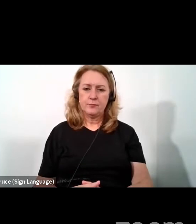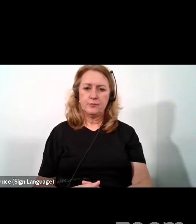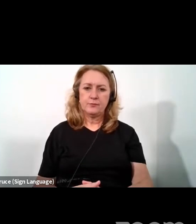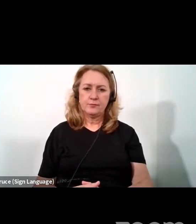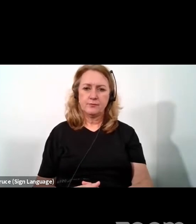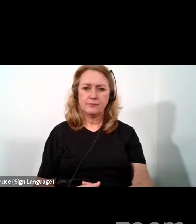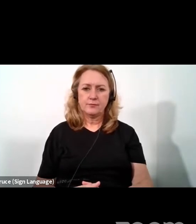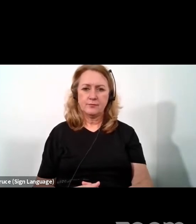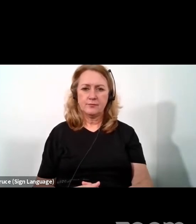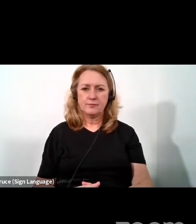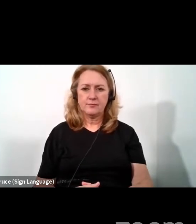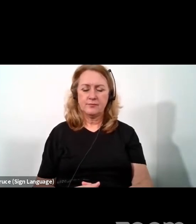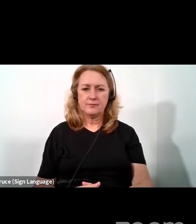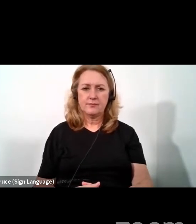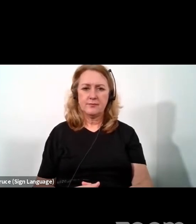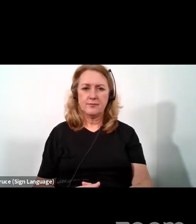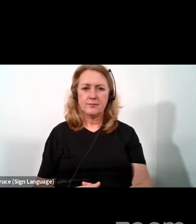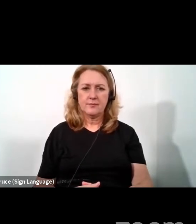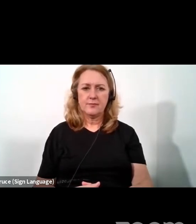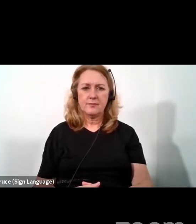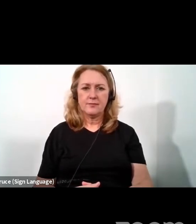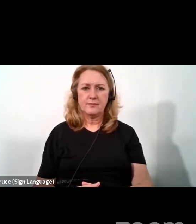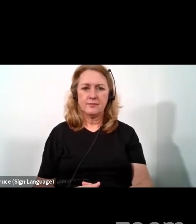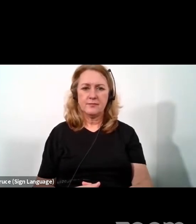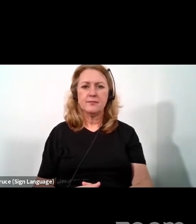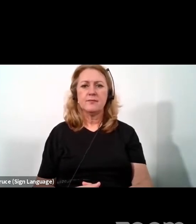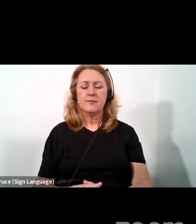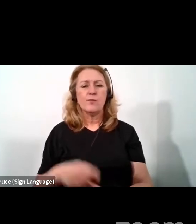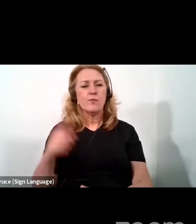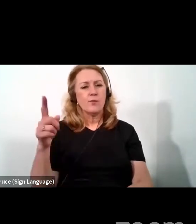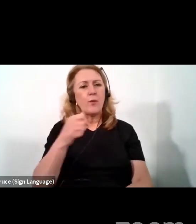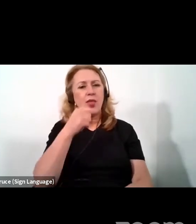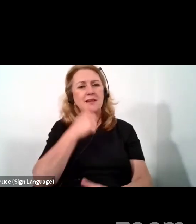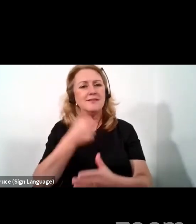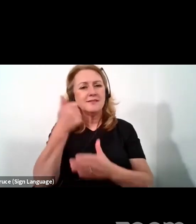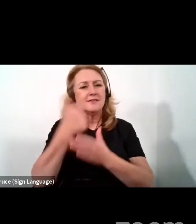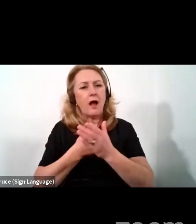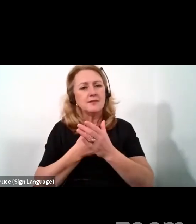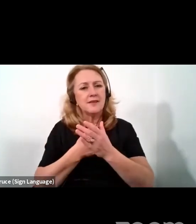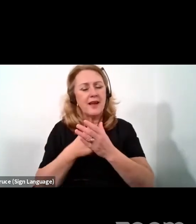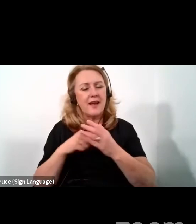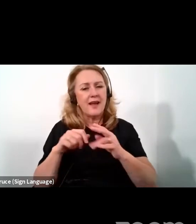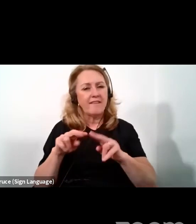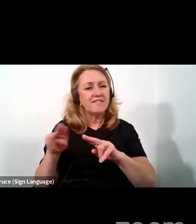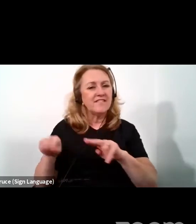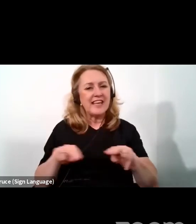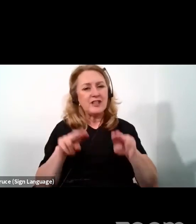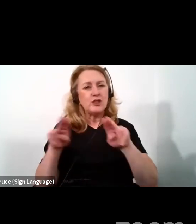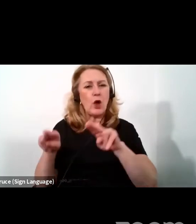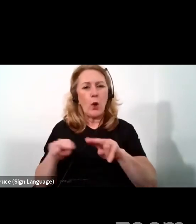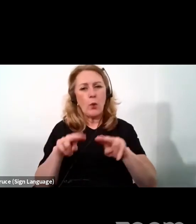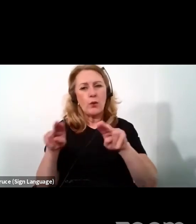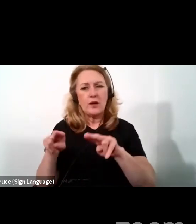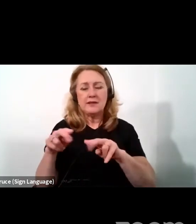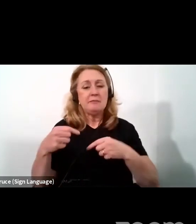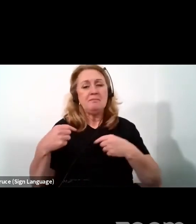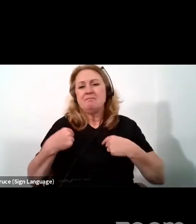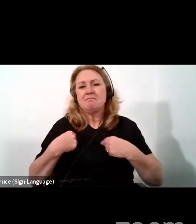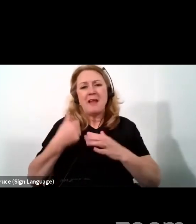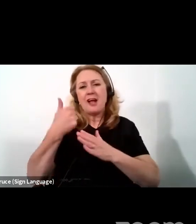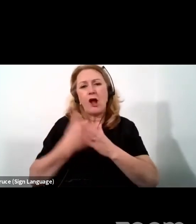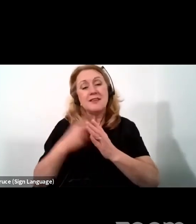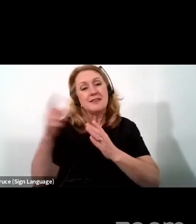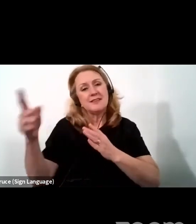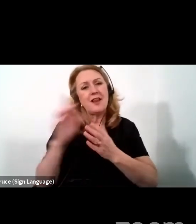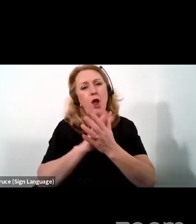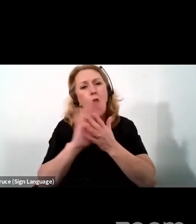Can I start the video? Yes, ma'am. The host, I think is, I cannot start the video. The host